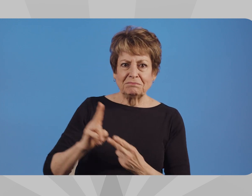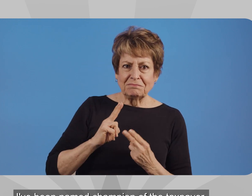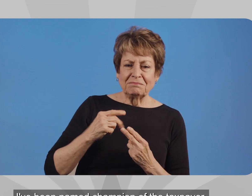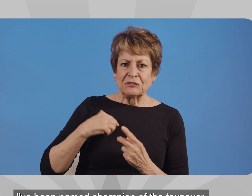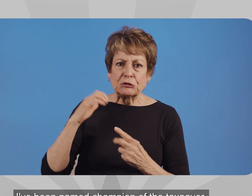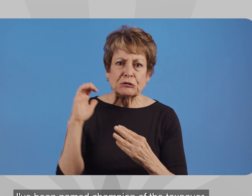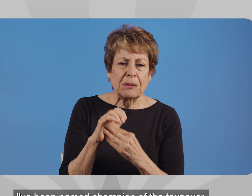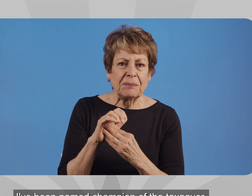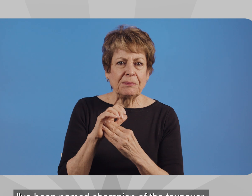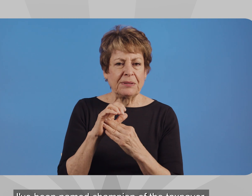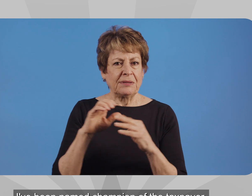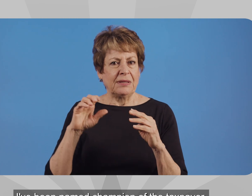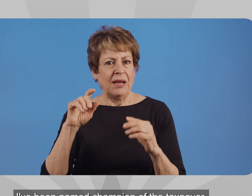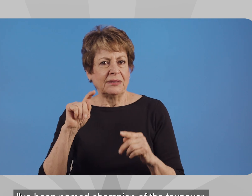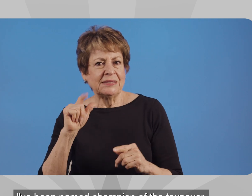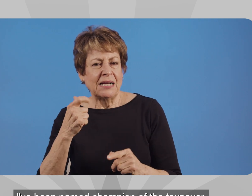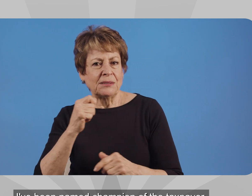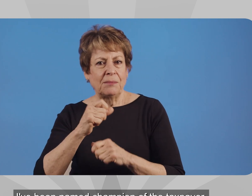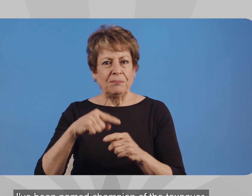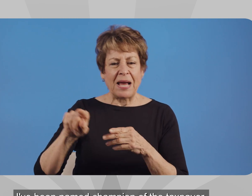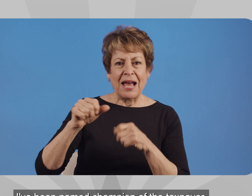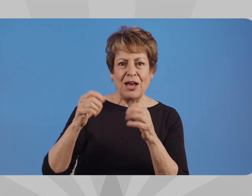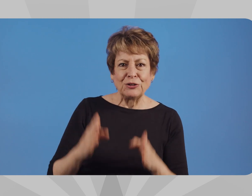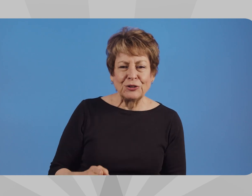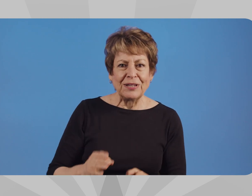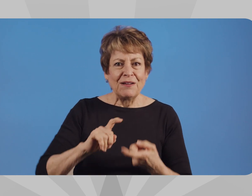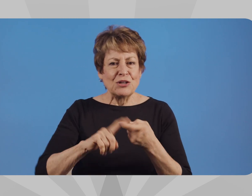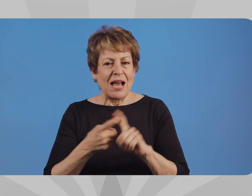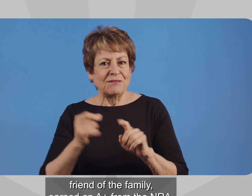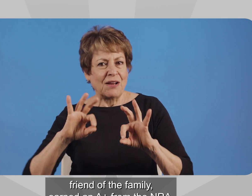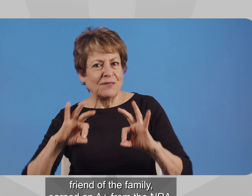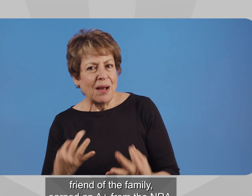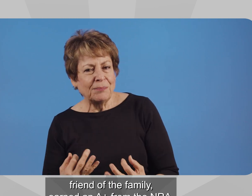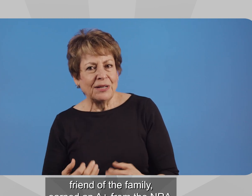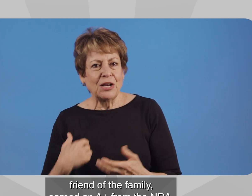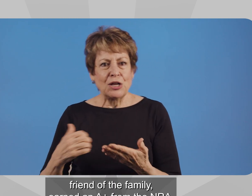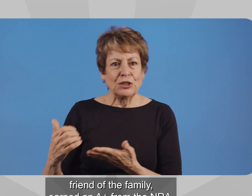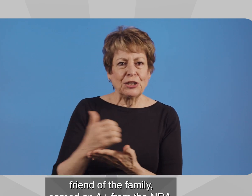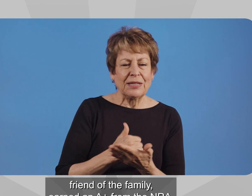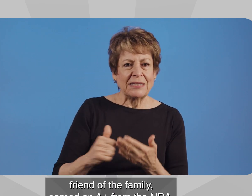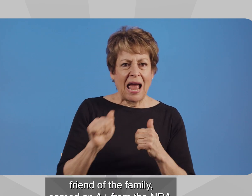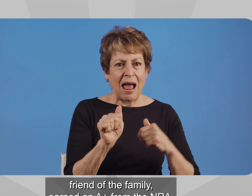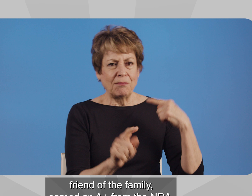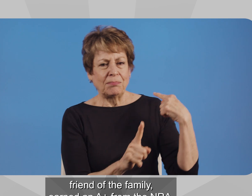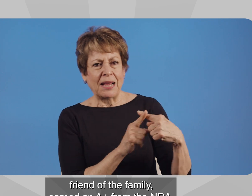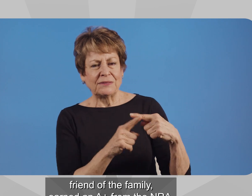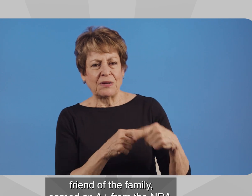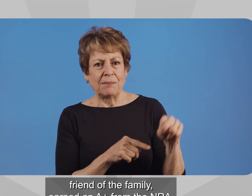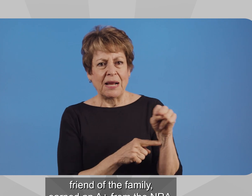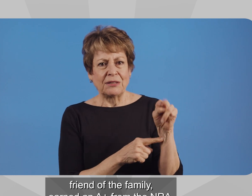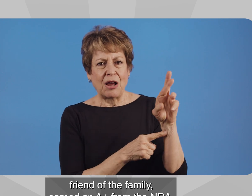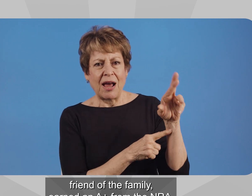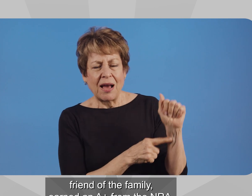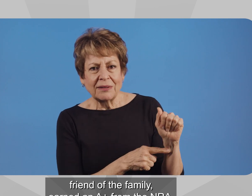I've been named champion of the taxpayer, friend of the family, earned